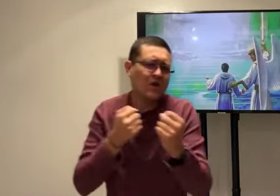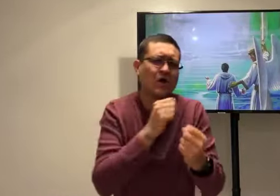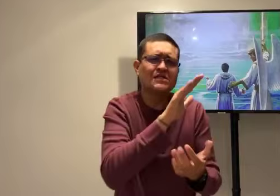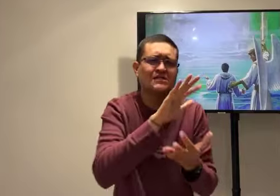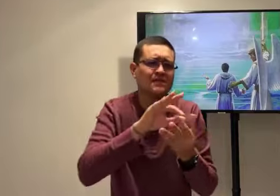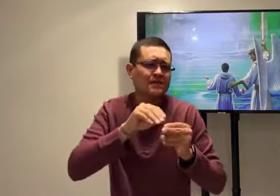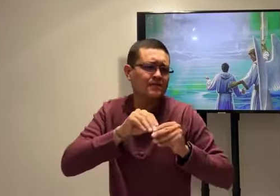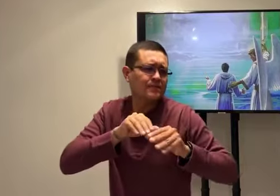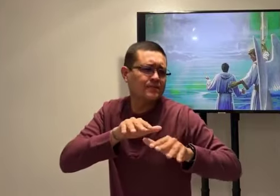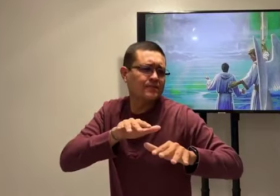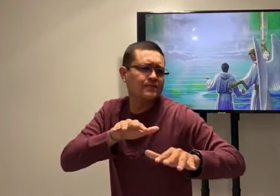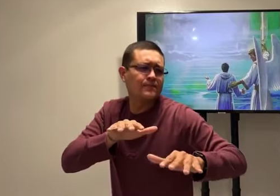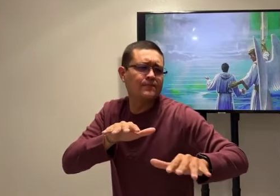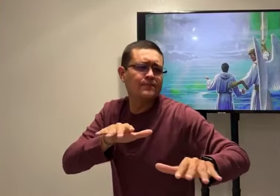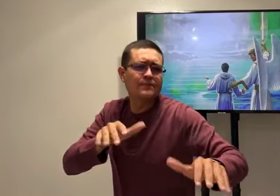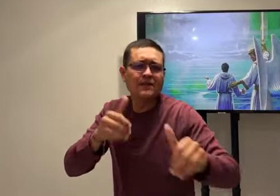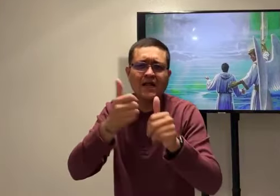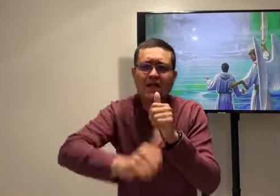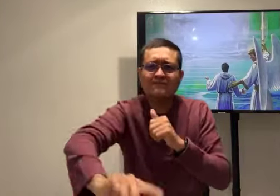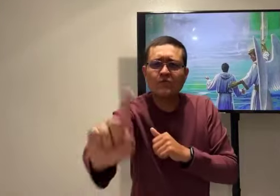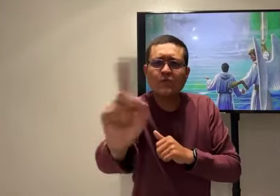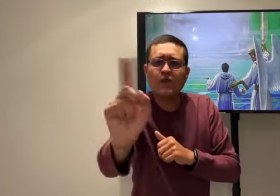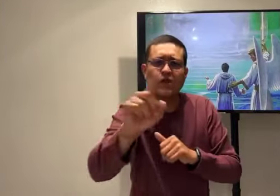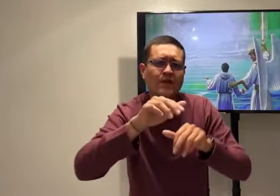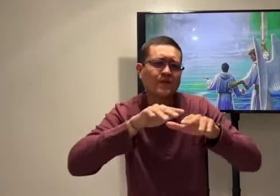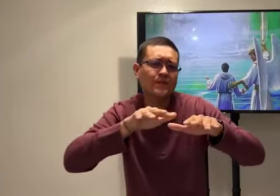God is powerful. His Spirit goes out everywhere.